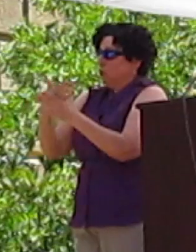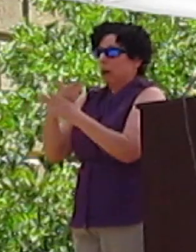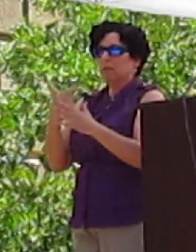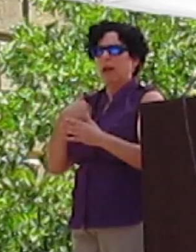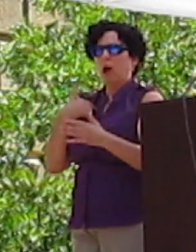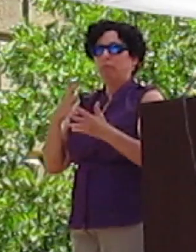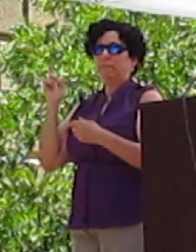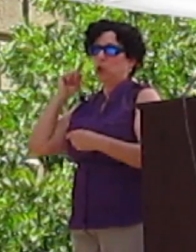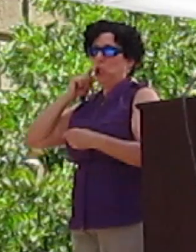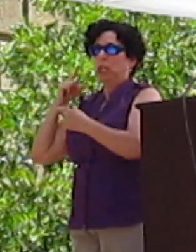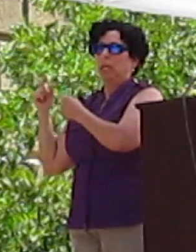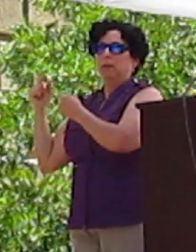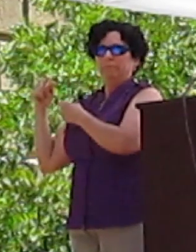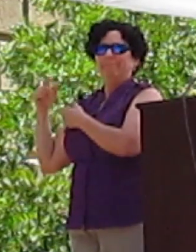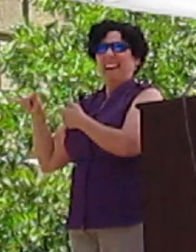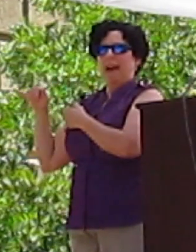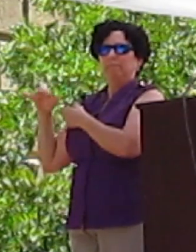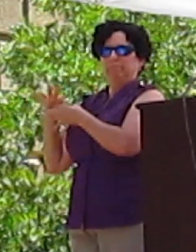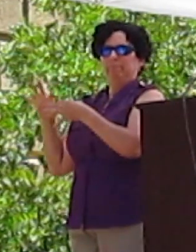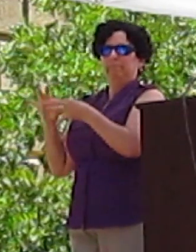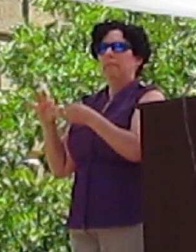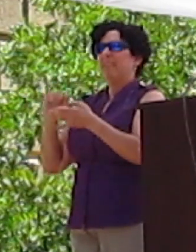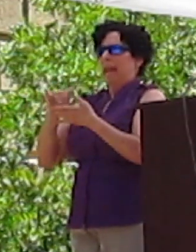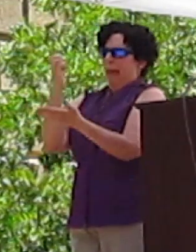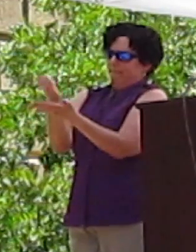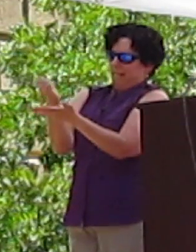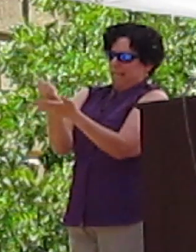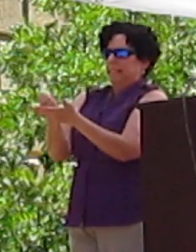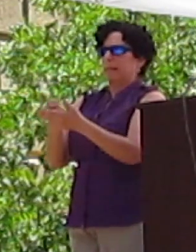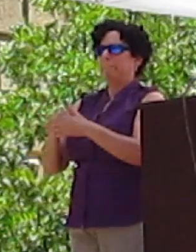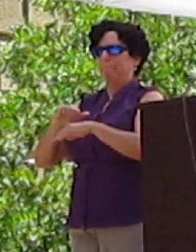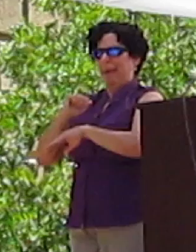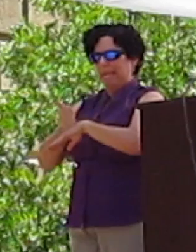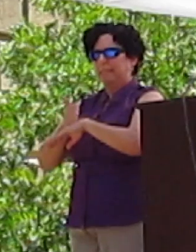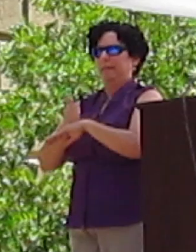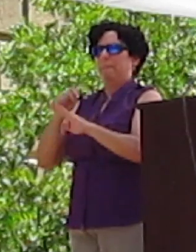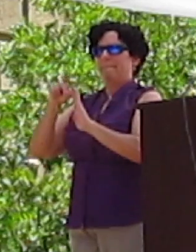it already today, is the concept of evidence-based policy. Policy.